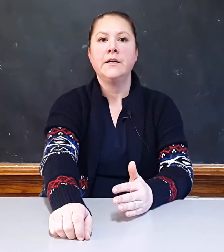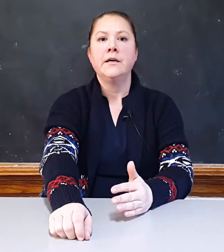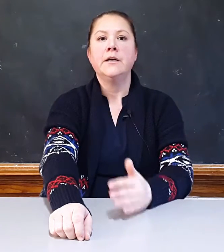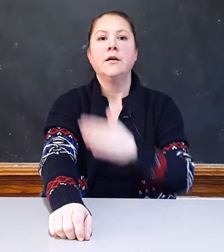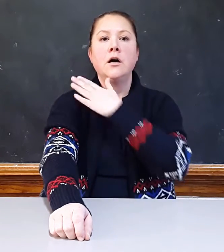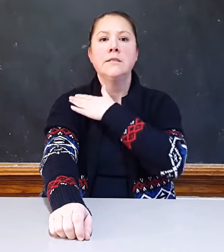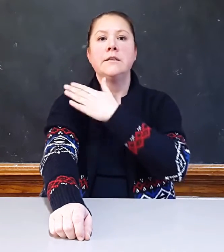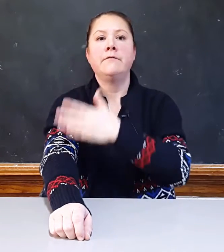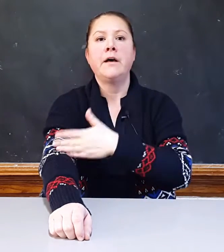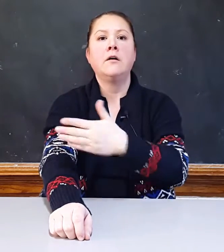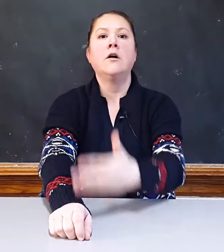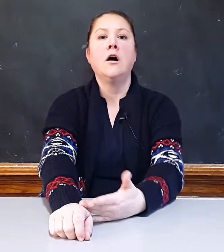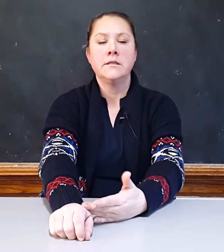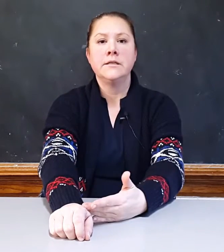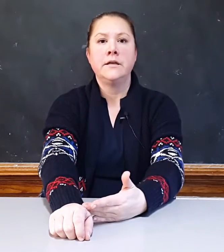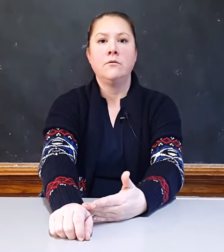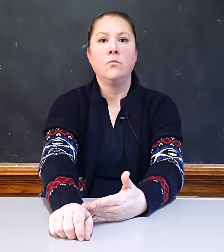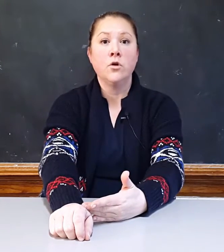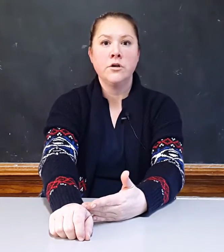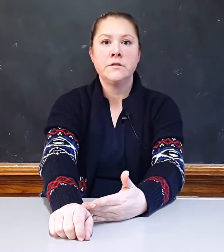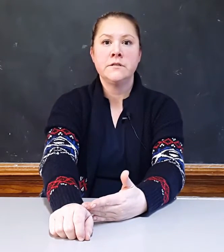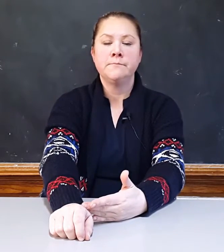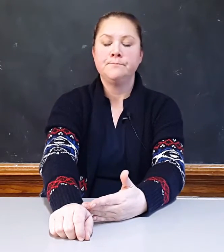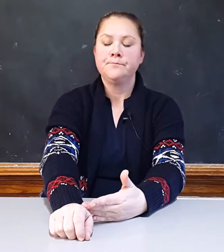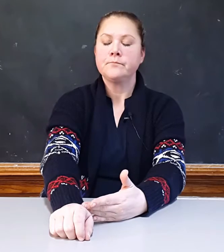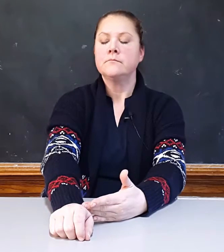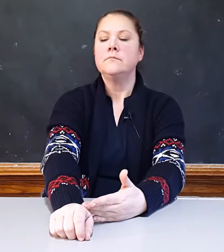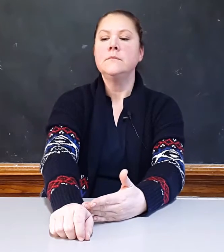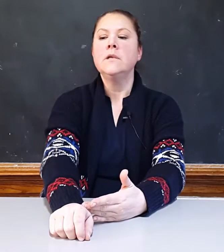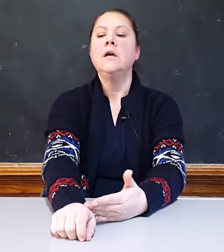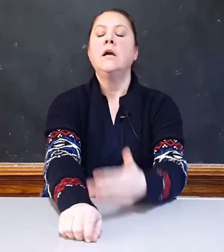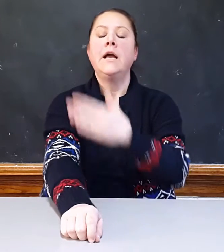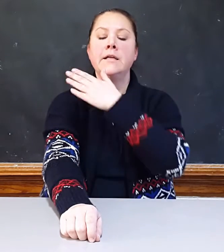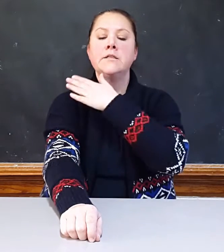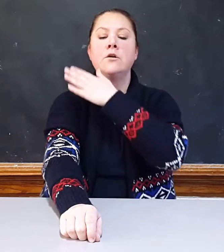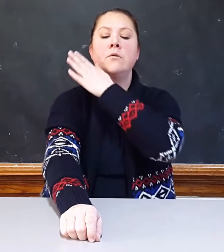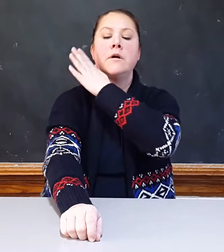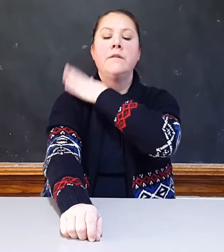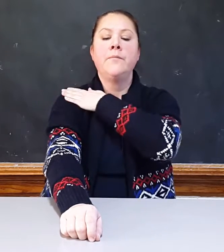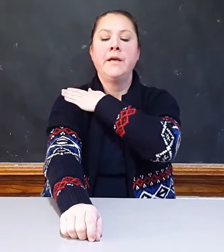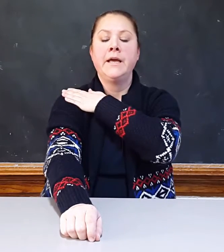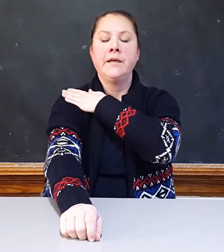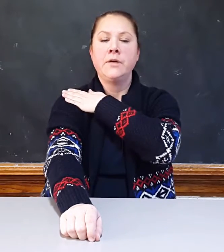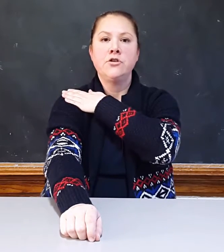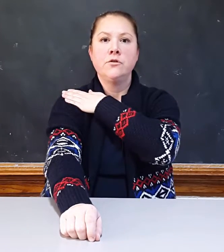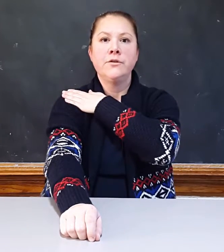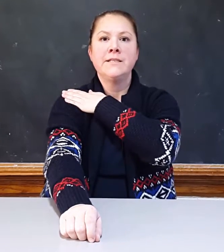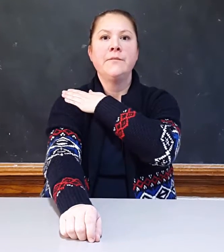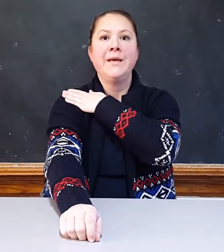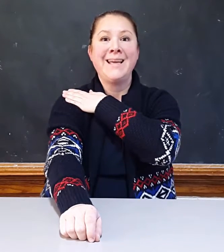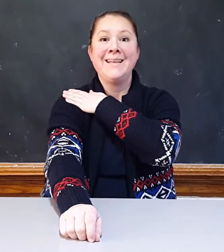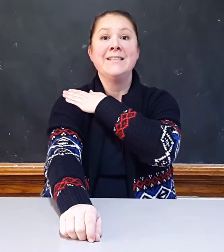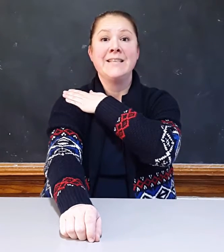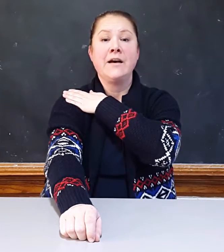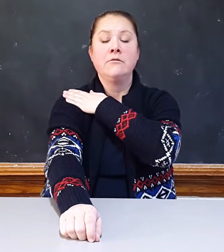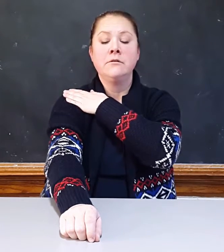consonant vowel, consonant words. And so the beginning, my shoulder is the beginning sound,